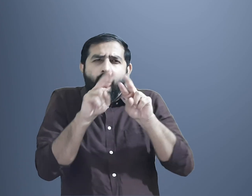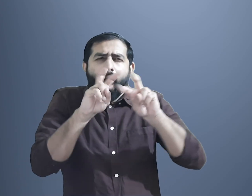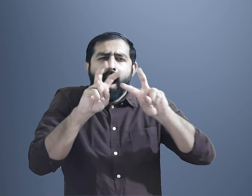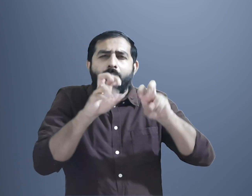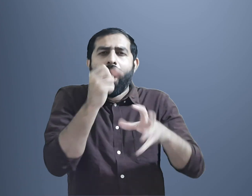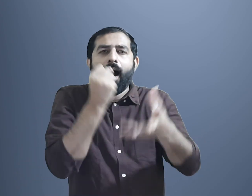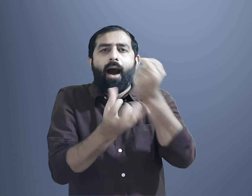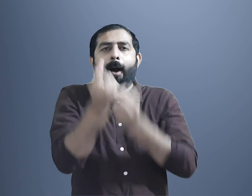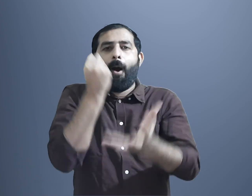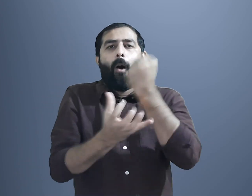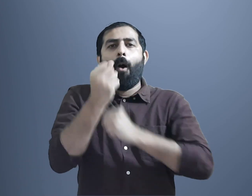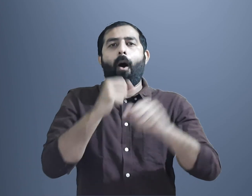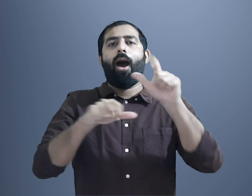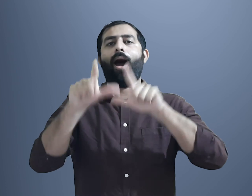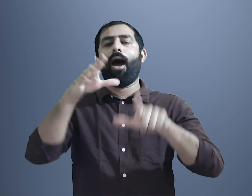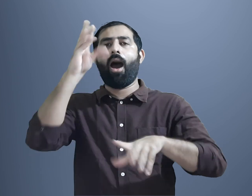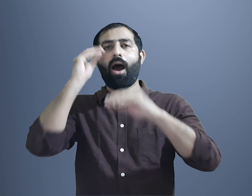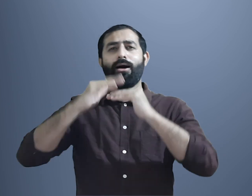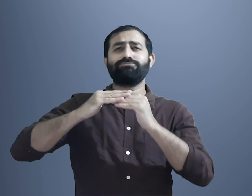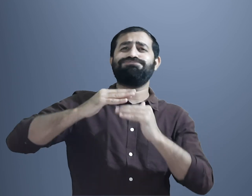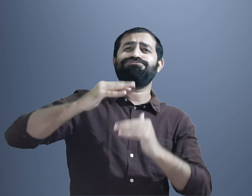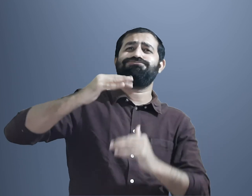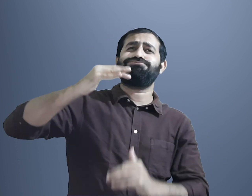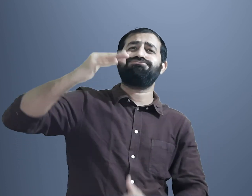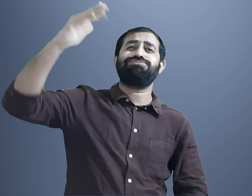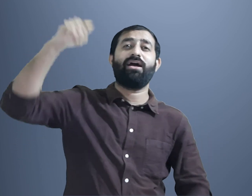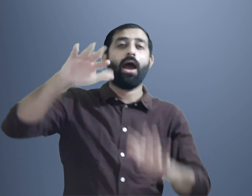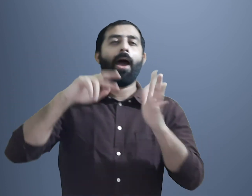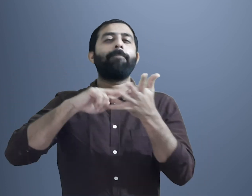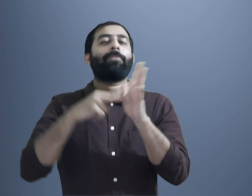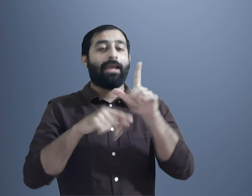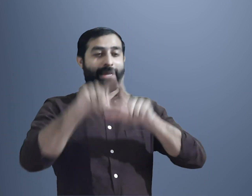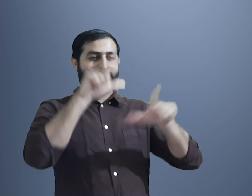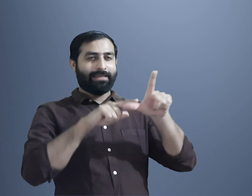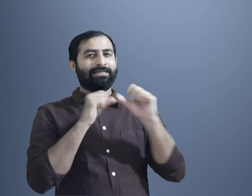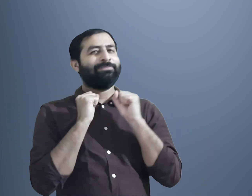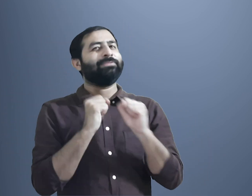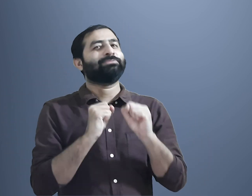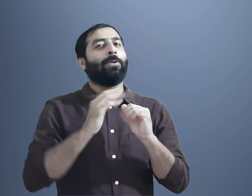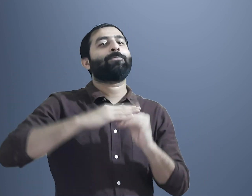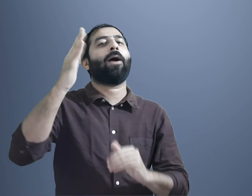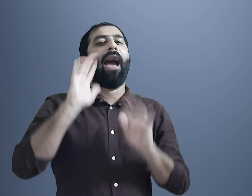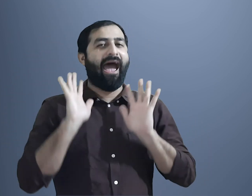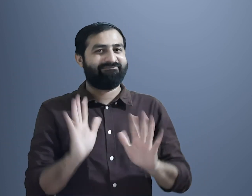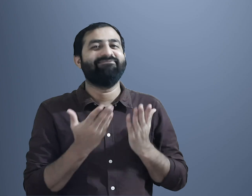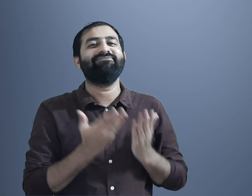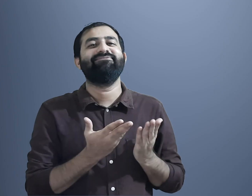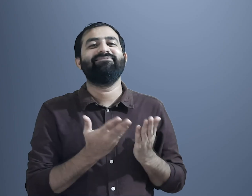the ability to communicate our intelligence to others by talking, reading and writing. Hence, languages are rich and